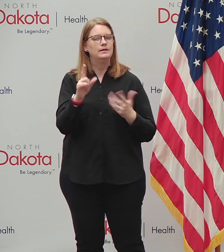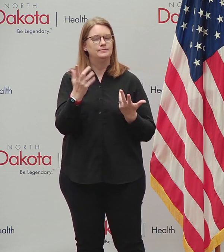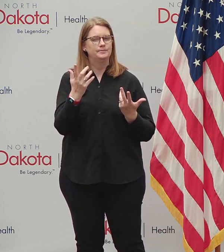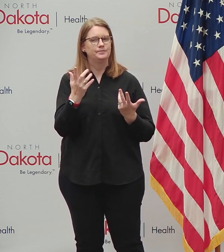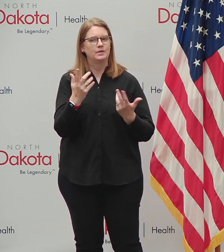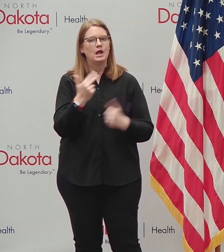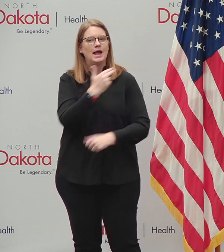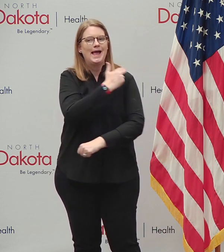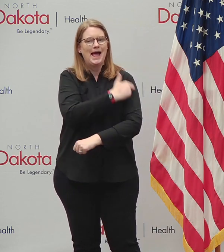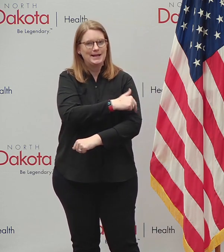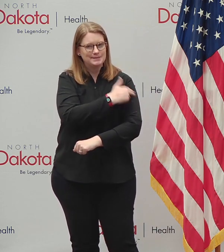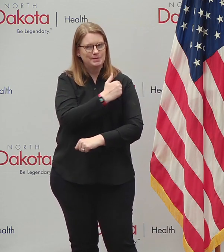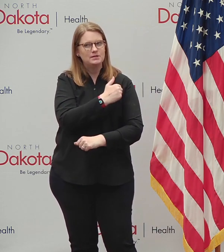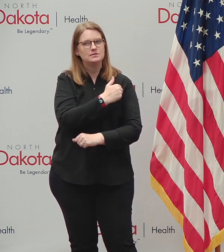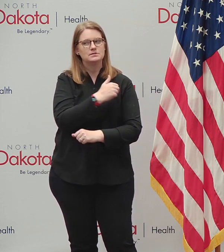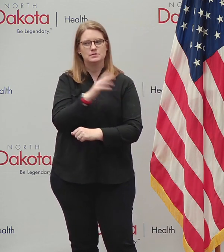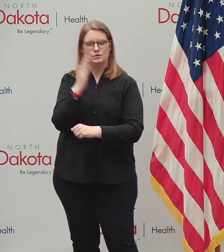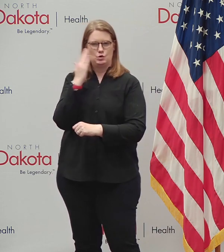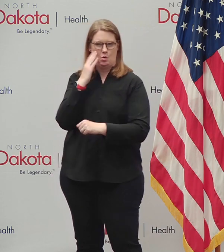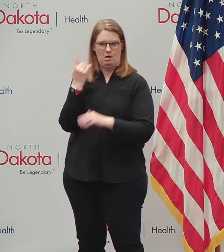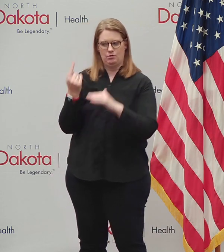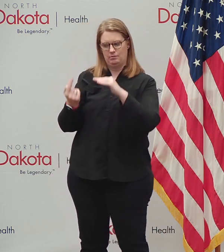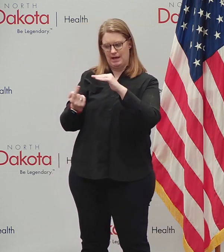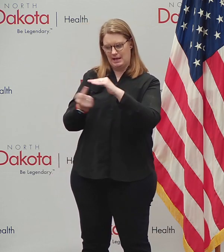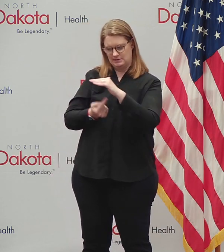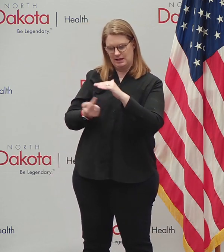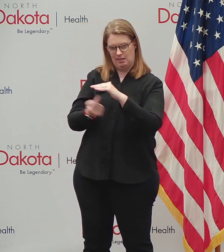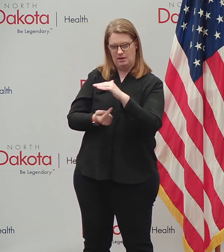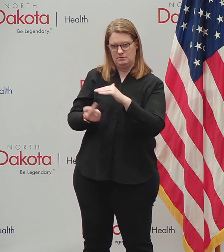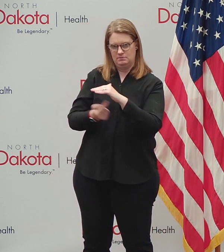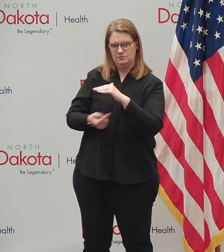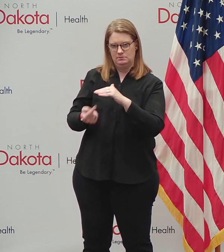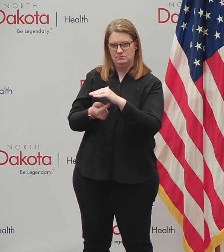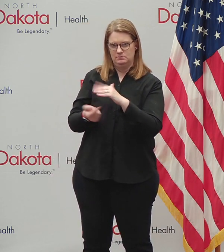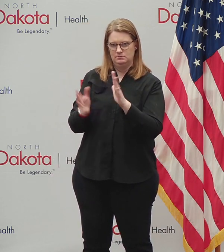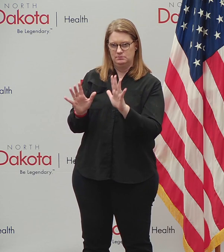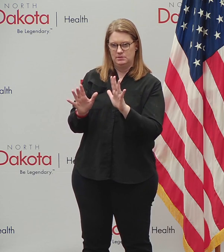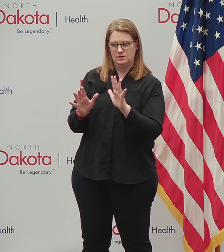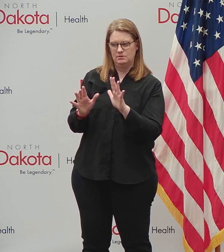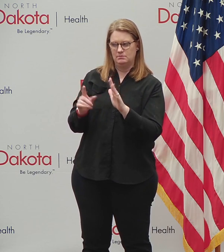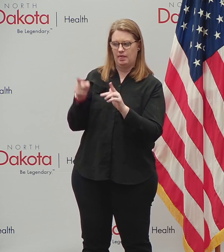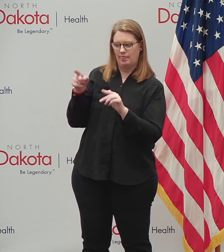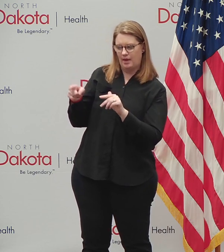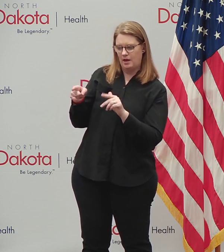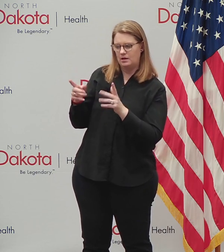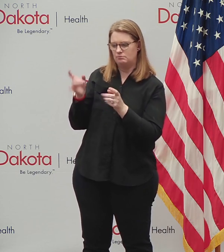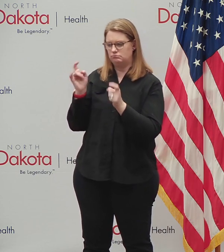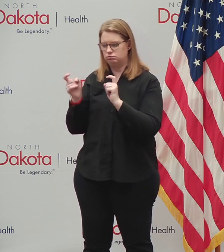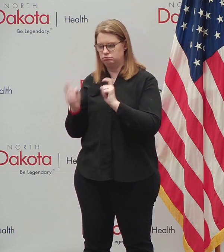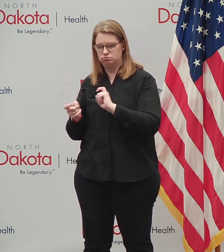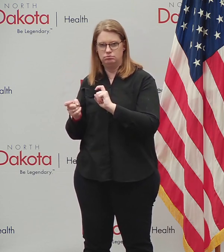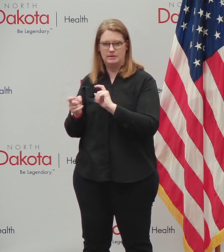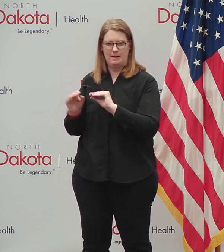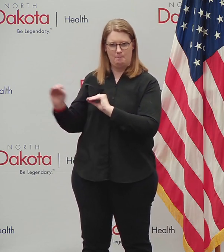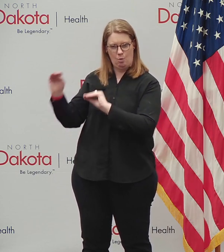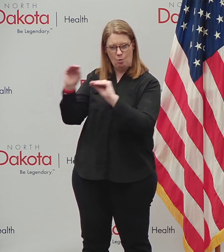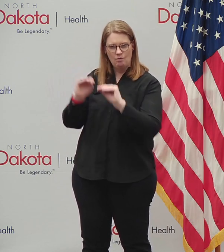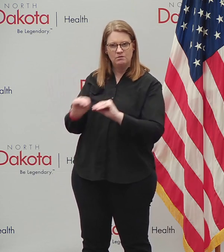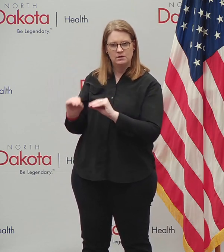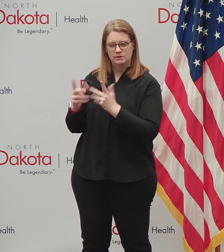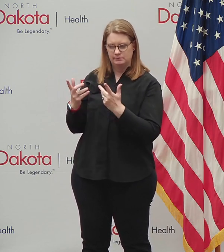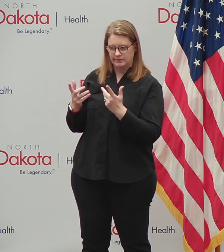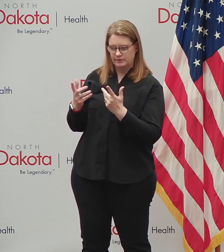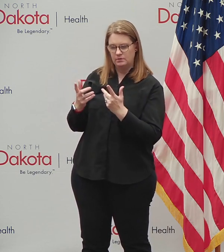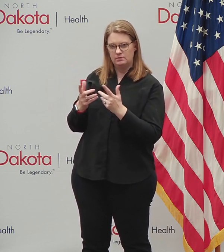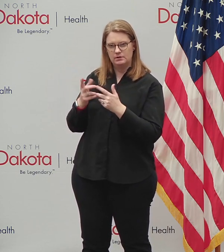Hospitals will know how to isolate within their own buildings. They can shift and change based on what the need is and